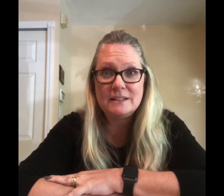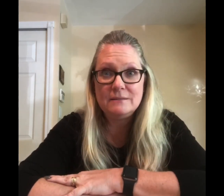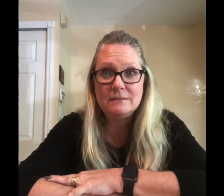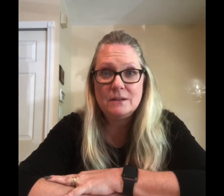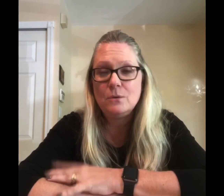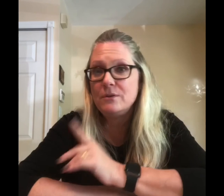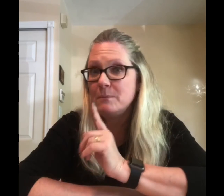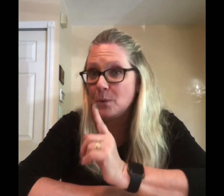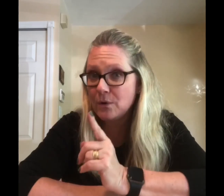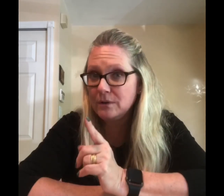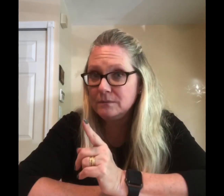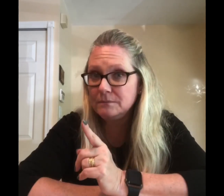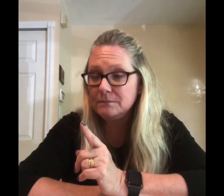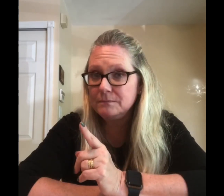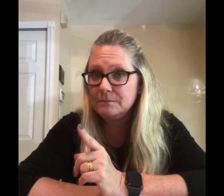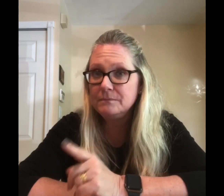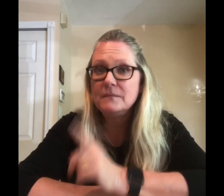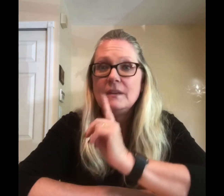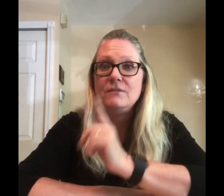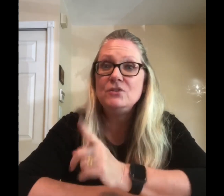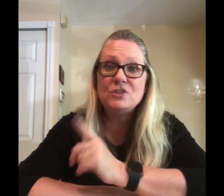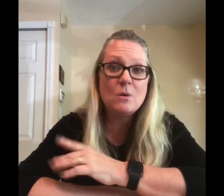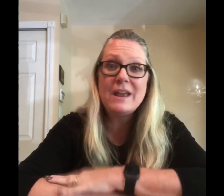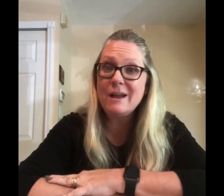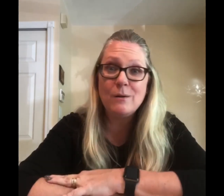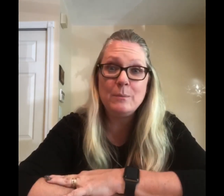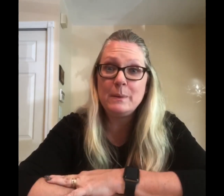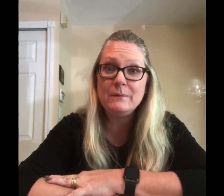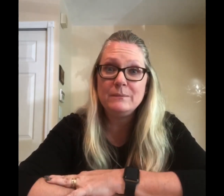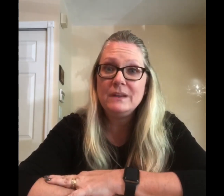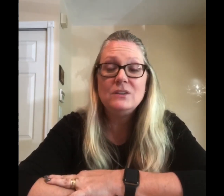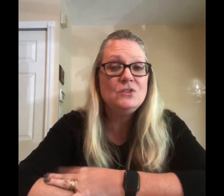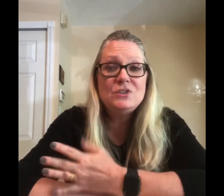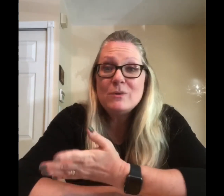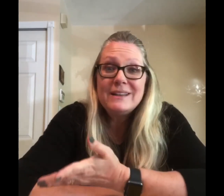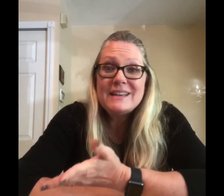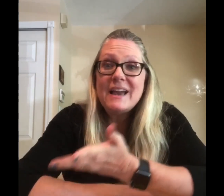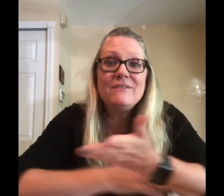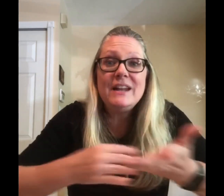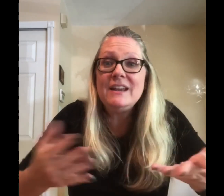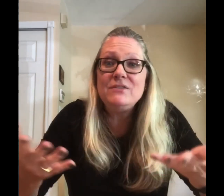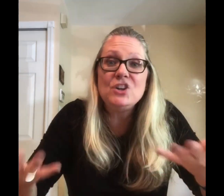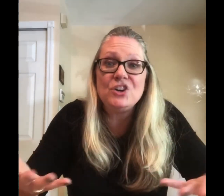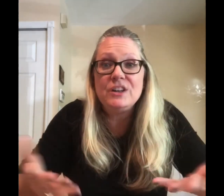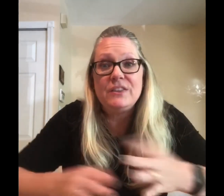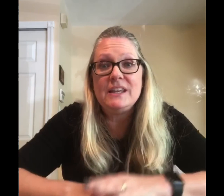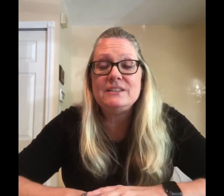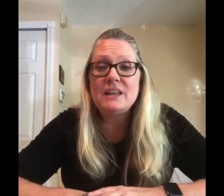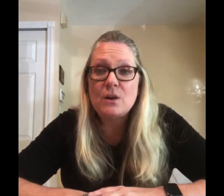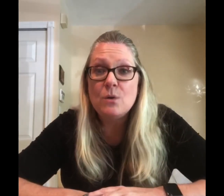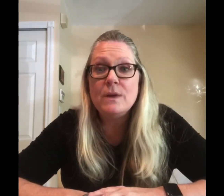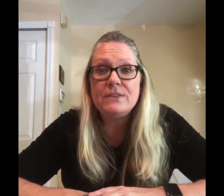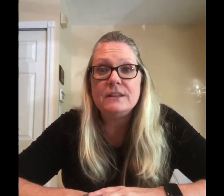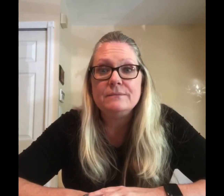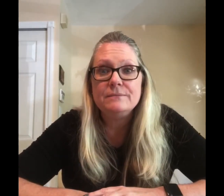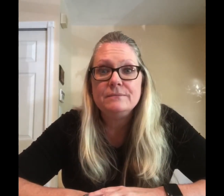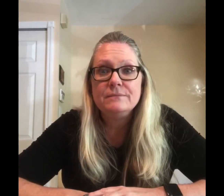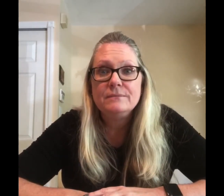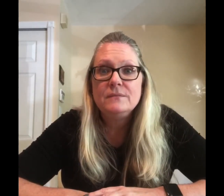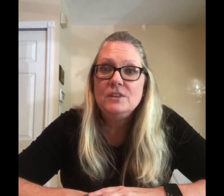or the moral if you don't help you don't get to have any of the good things that go with it you